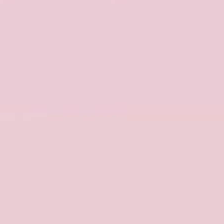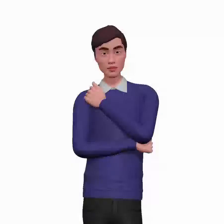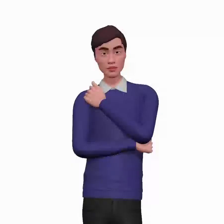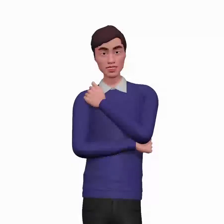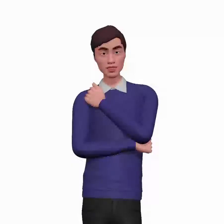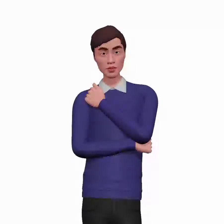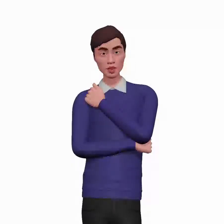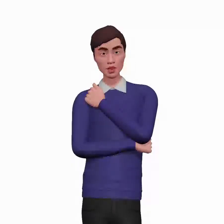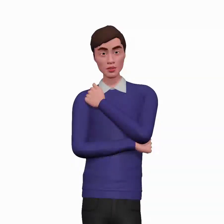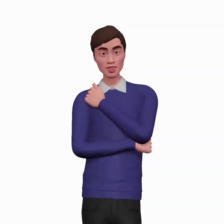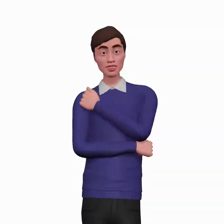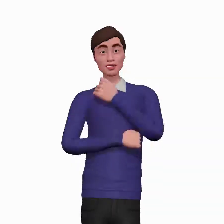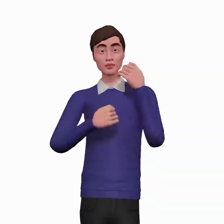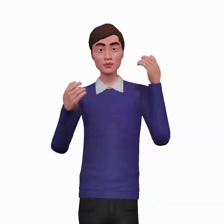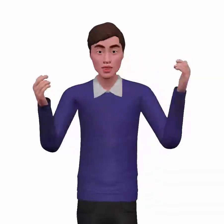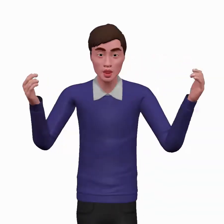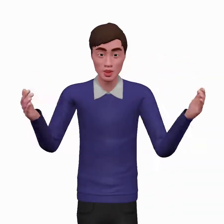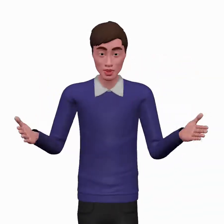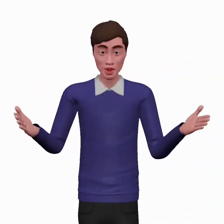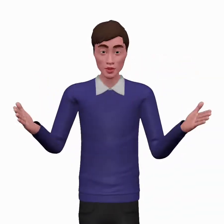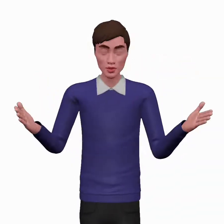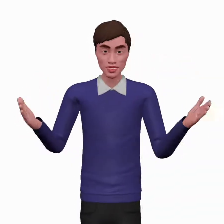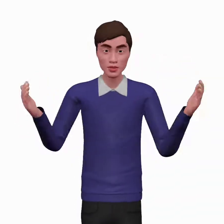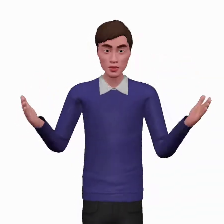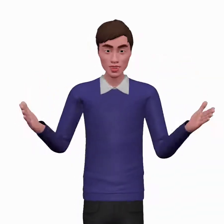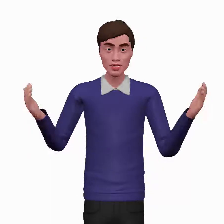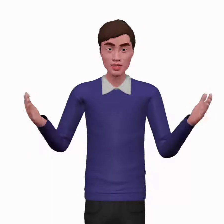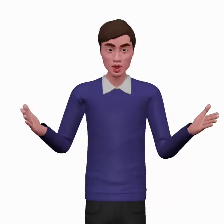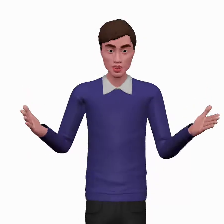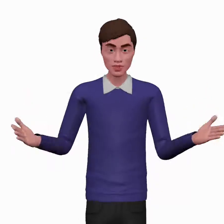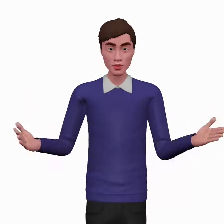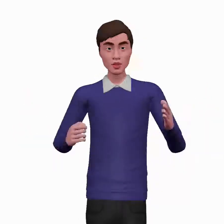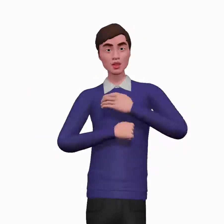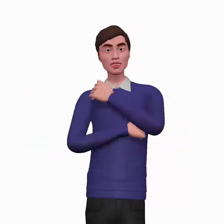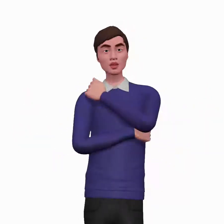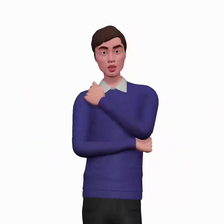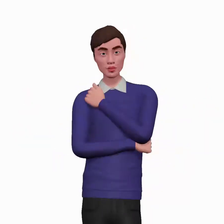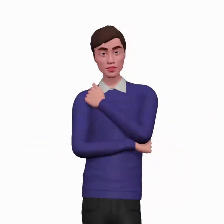Ask about weight loss that can happen in tuberculosis and in carcinoma of lung.